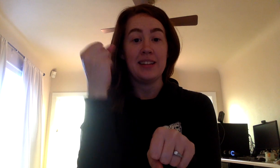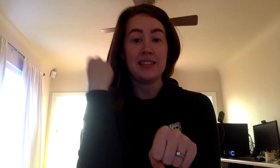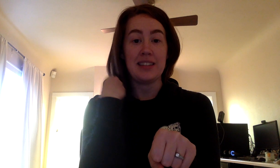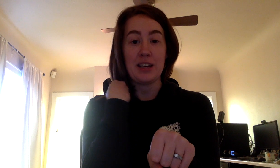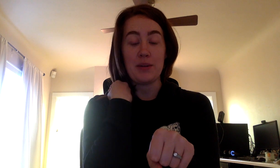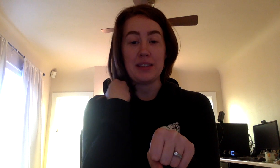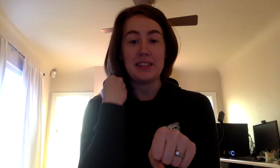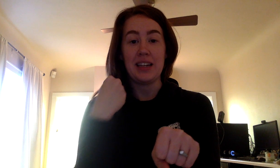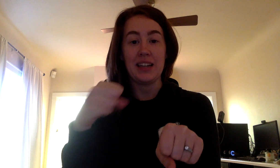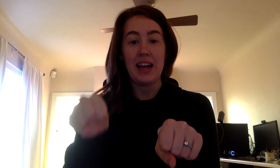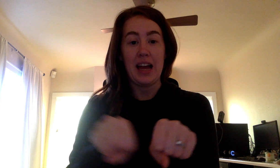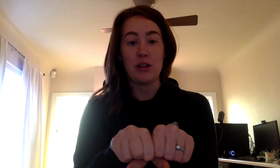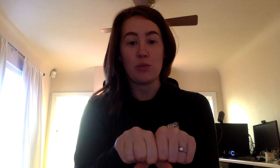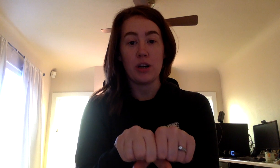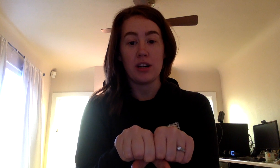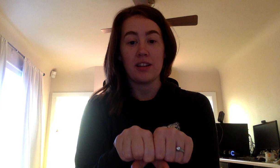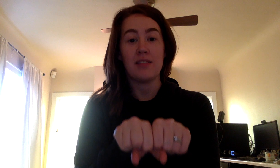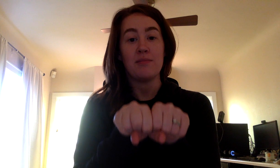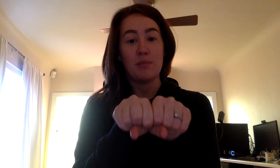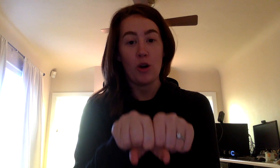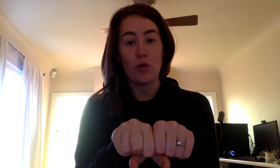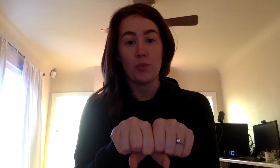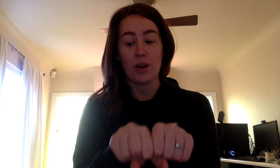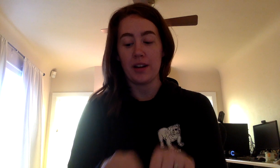Takeaway sick. Add work. Homework.